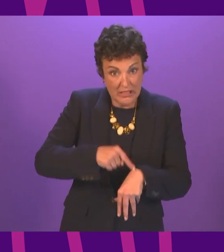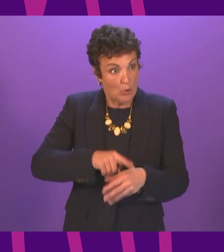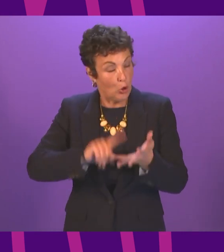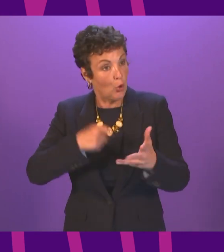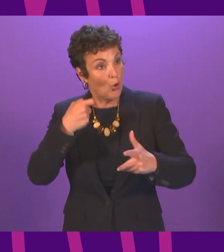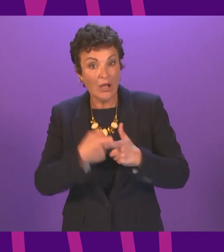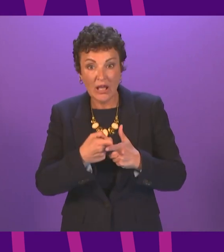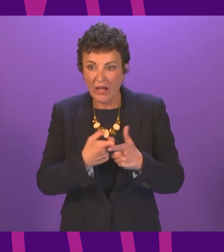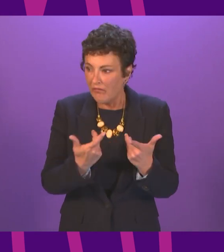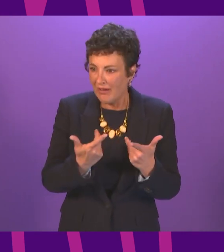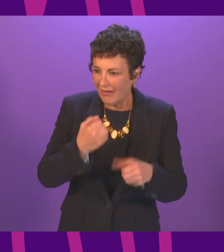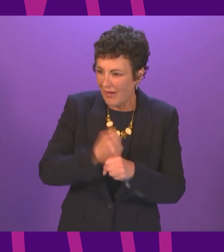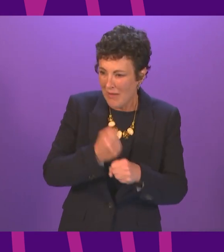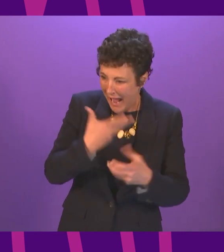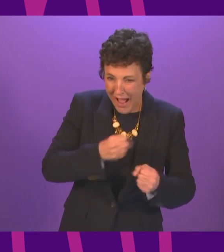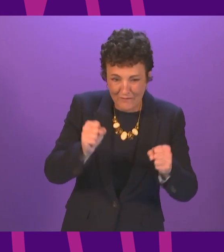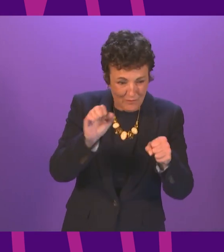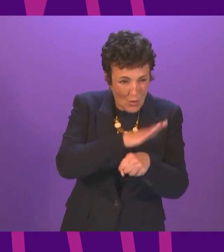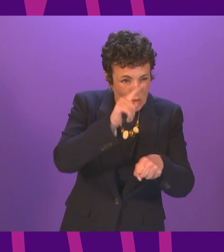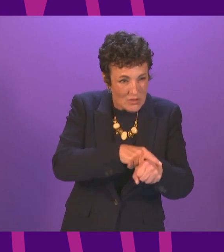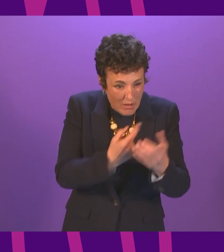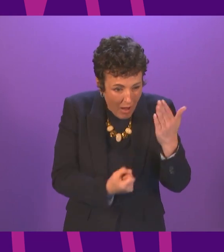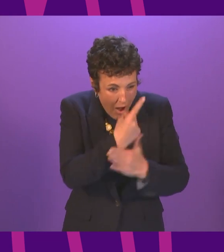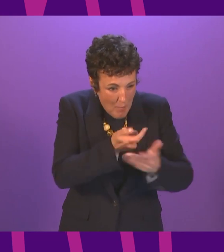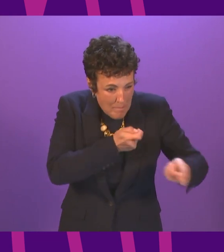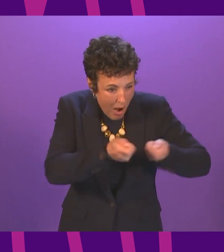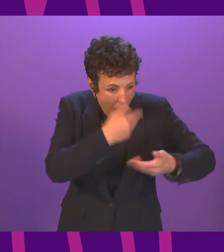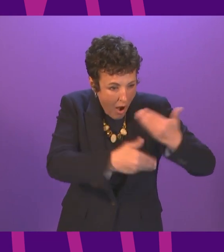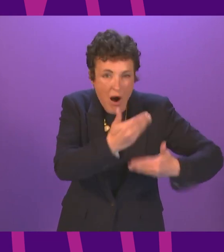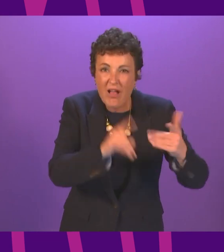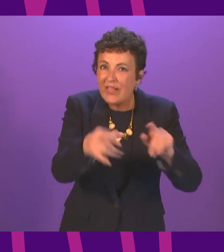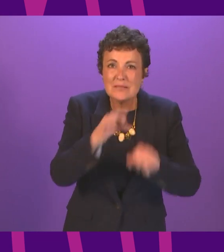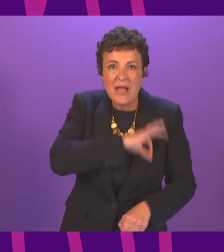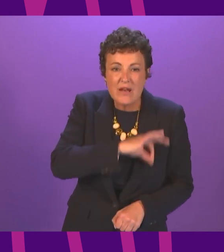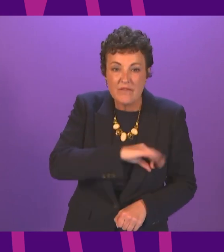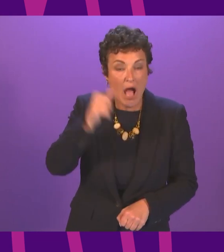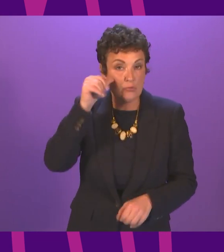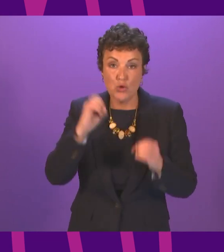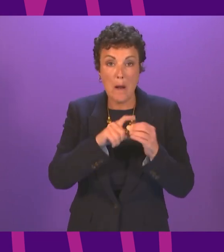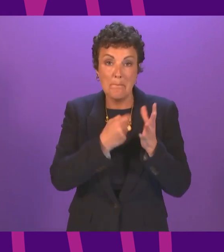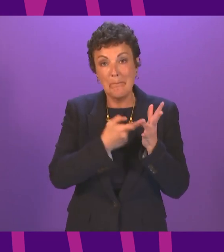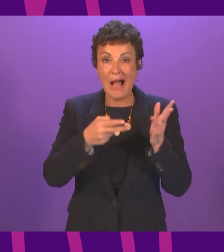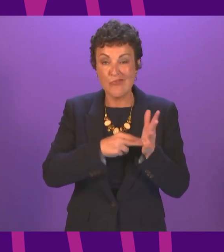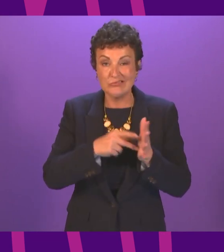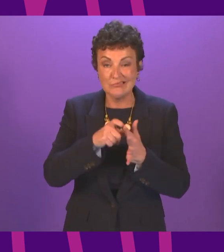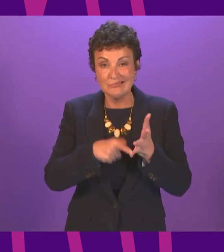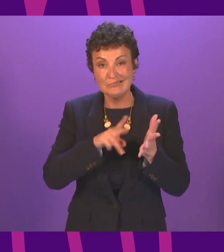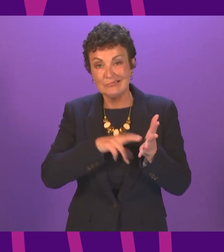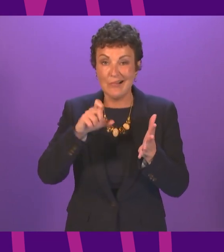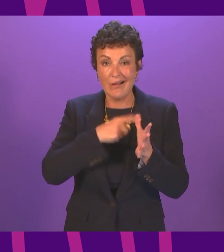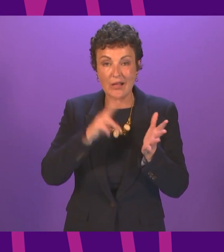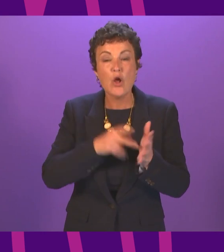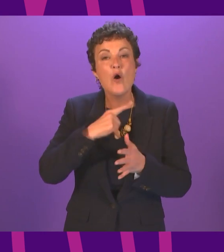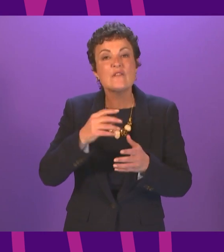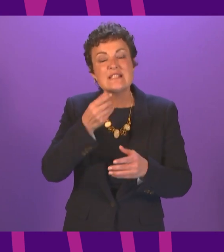UK government can undertake having full-time operations elsewhere is a benefit to Scotland and I'm sure that Baron Duncan of Springbank the Conservative Deputy